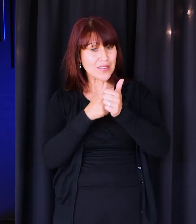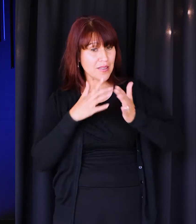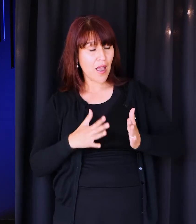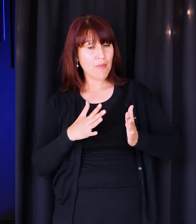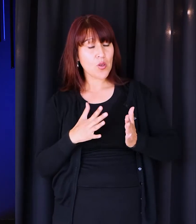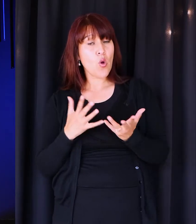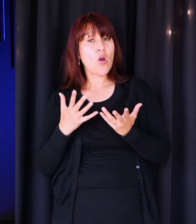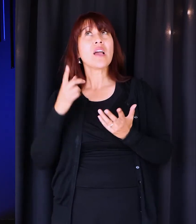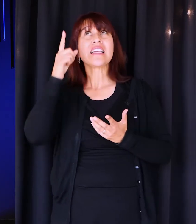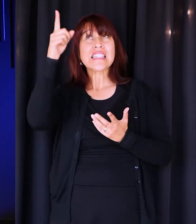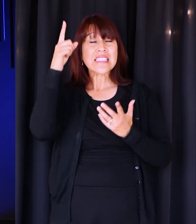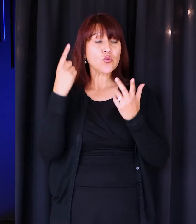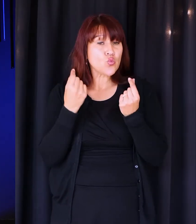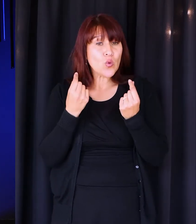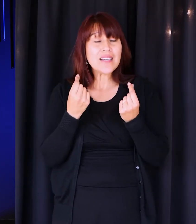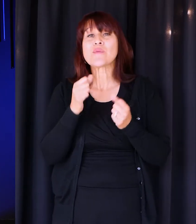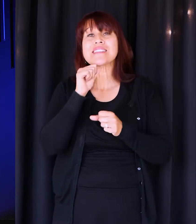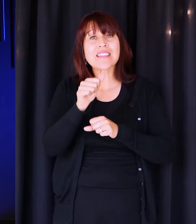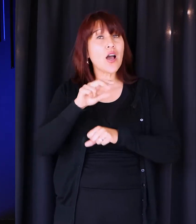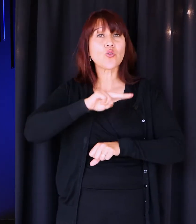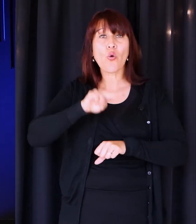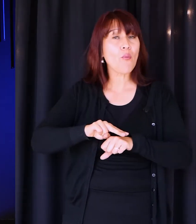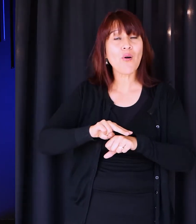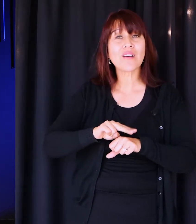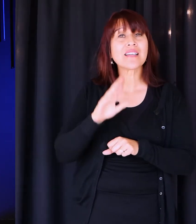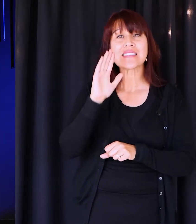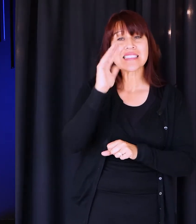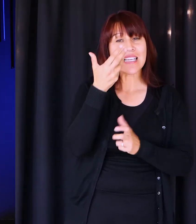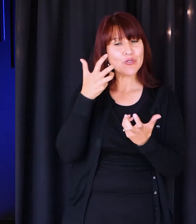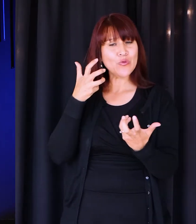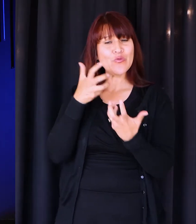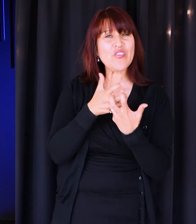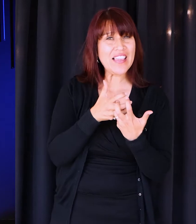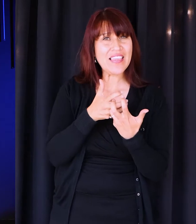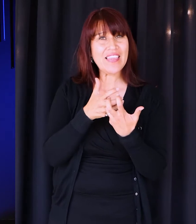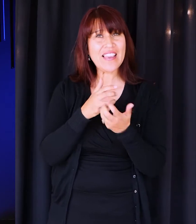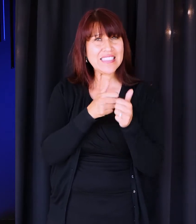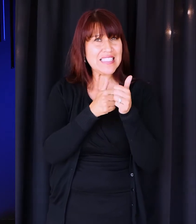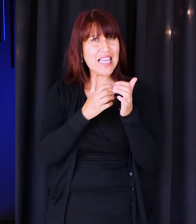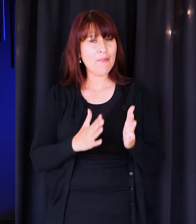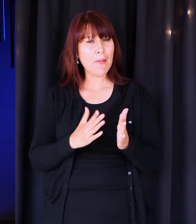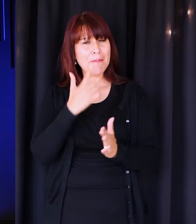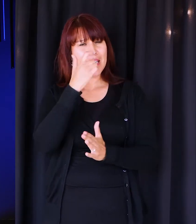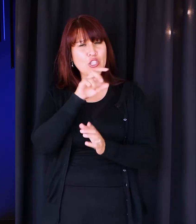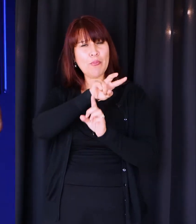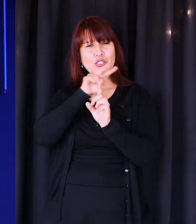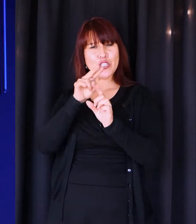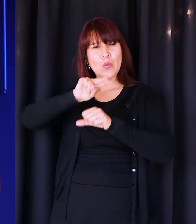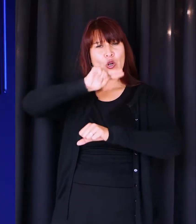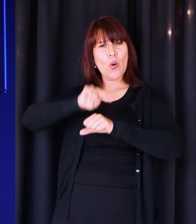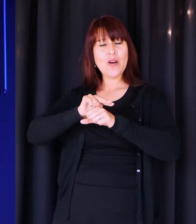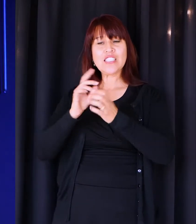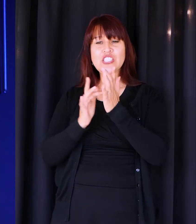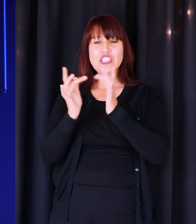what he was doing was not normal and it just didn't seem to fit to the disciples because their paradigm was normal and all of